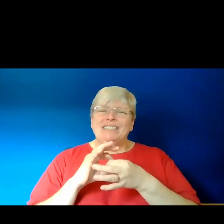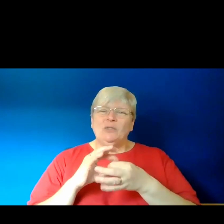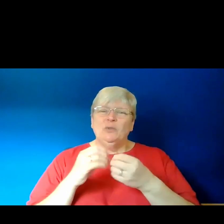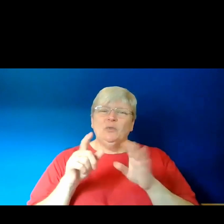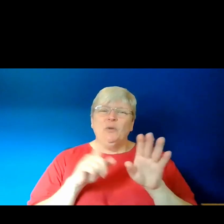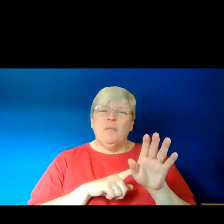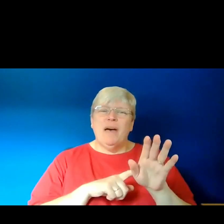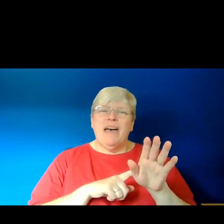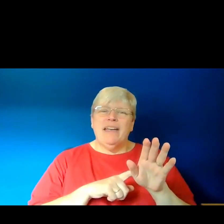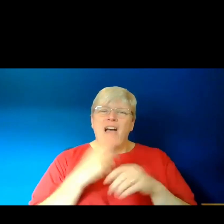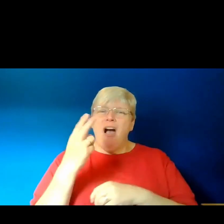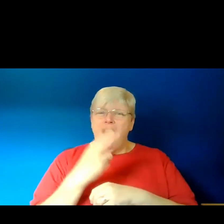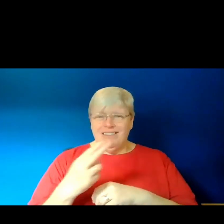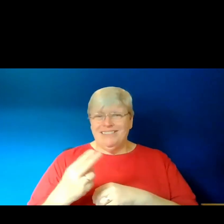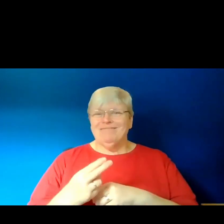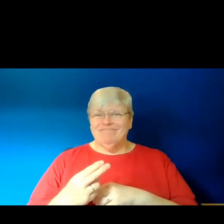way of art.